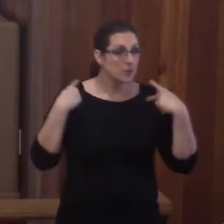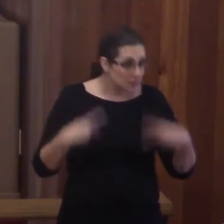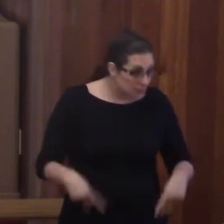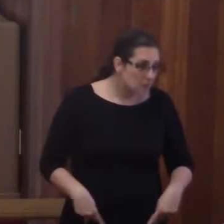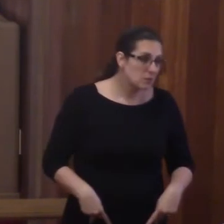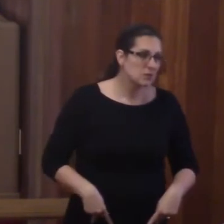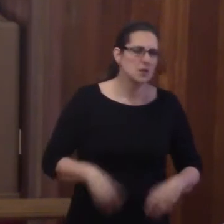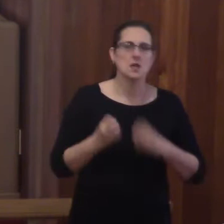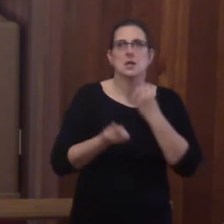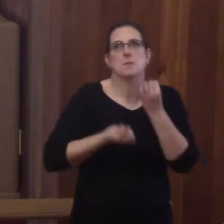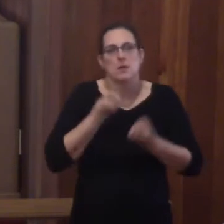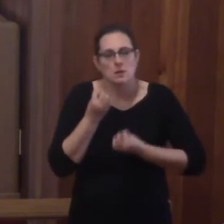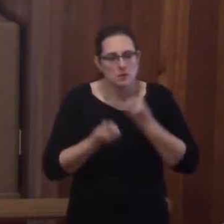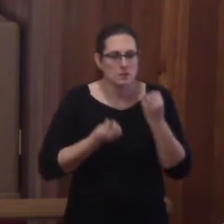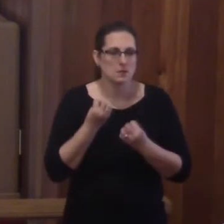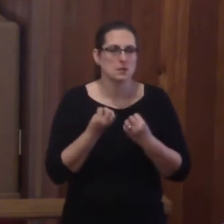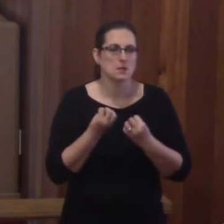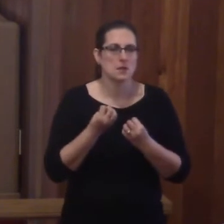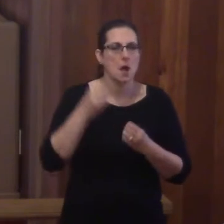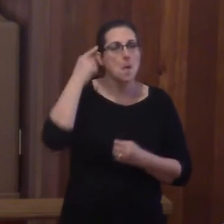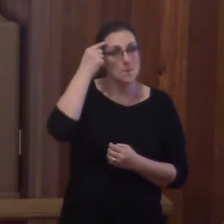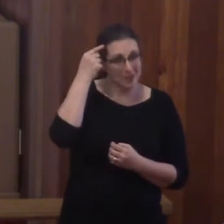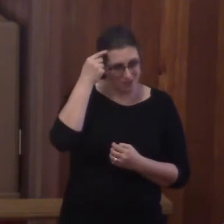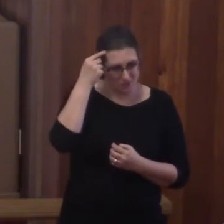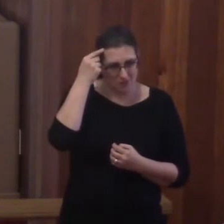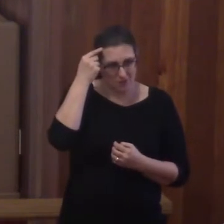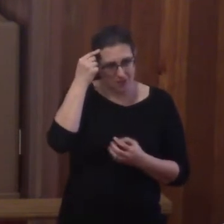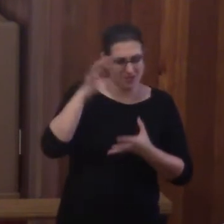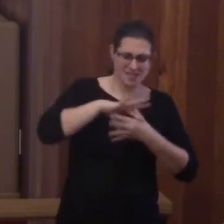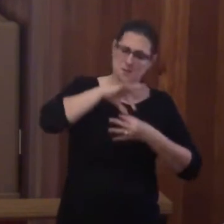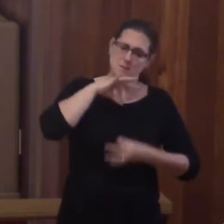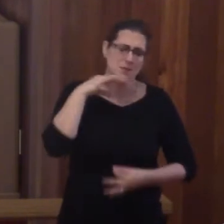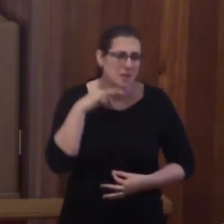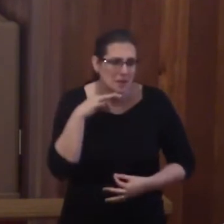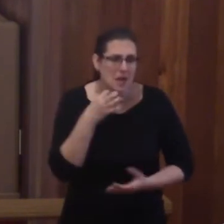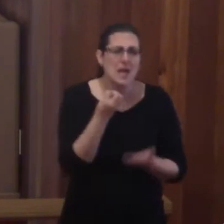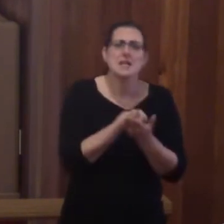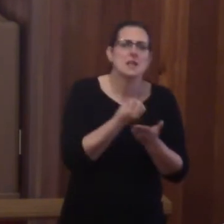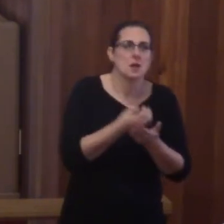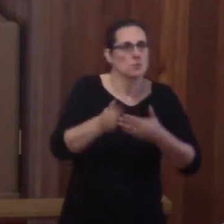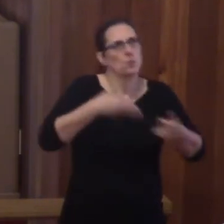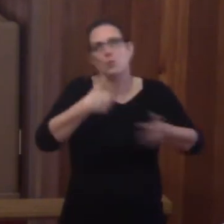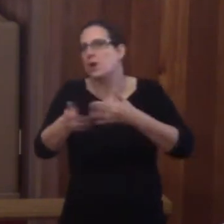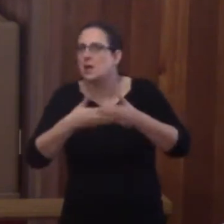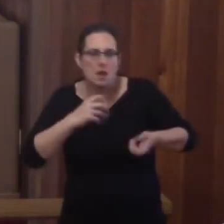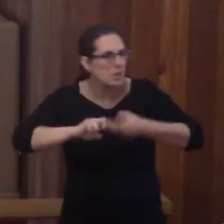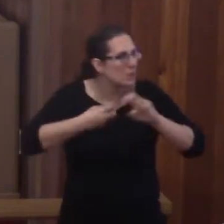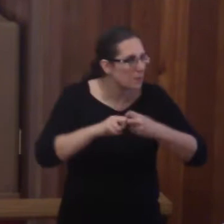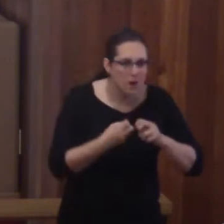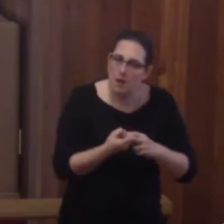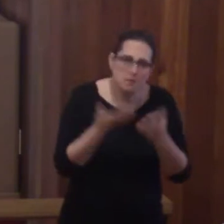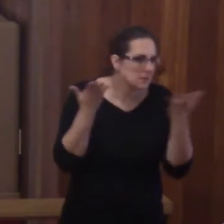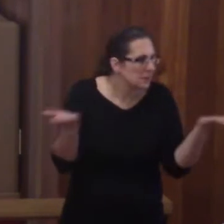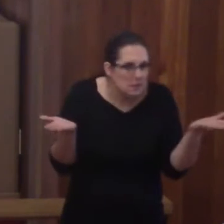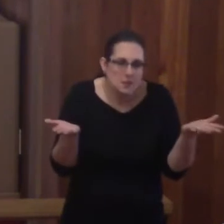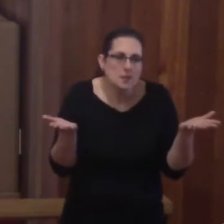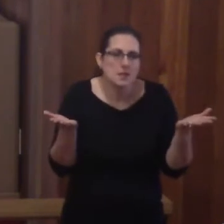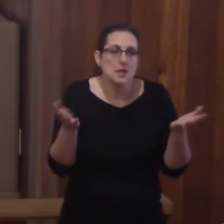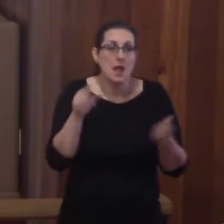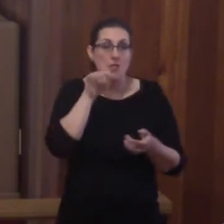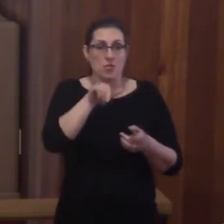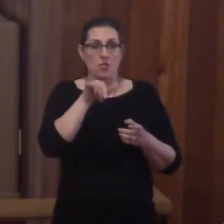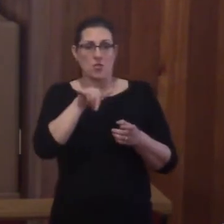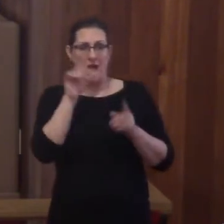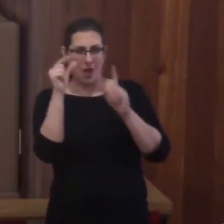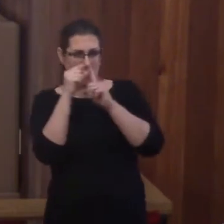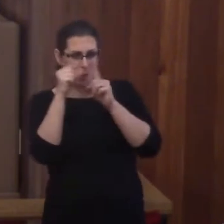Physical, emotional, mental, spiritual, economic, whatever the problem may be in your life, when those